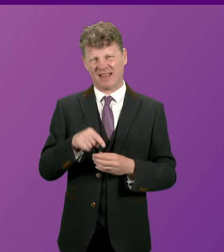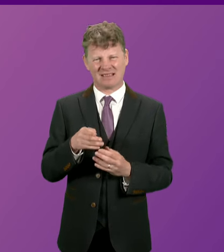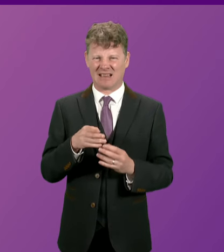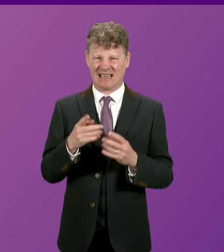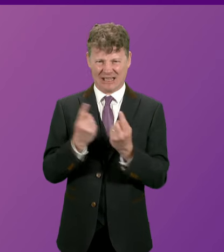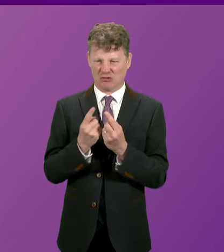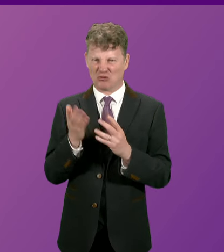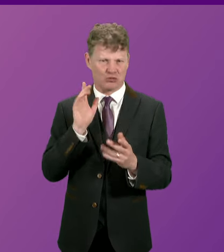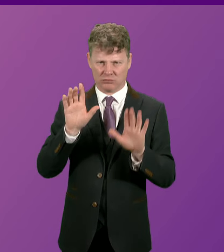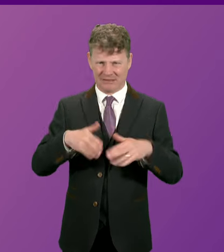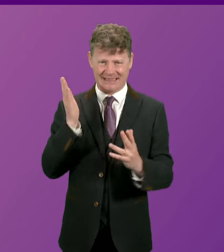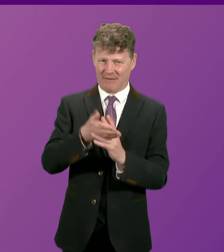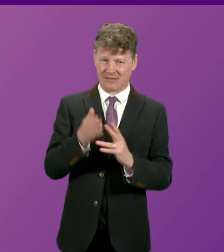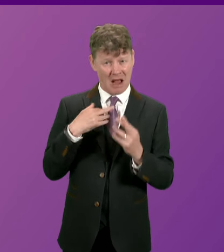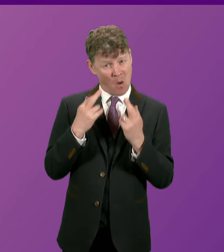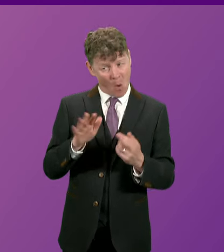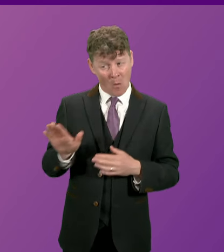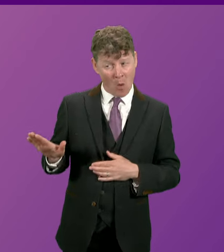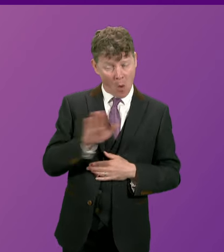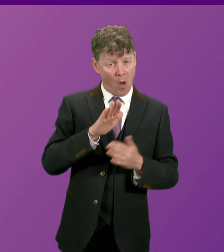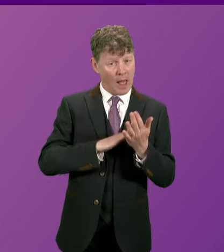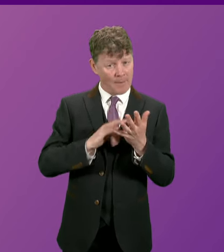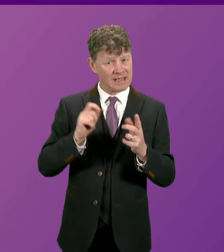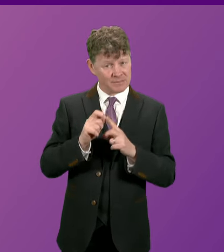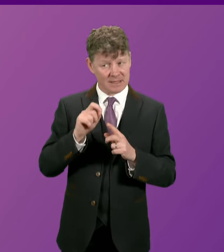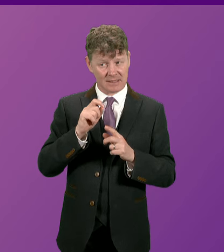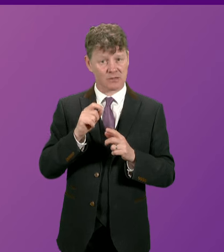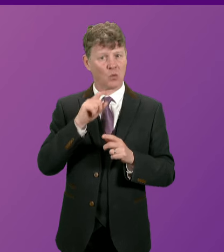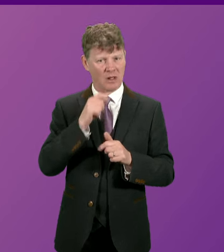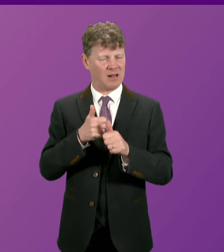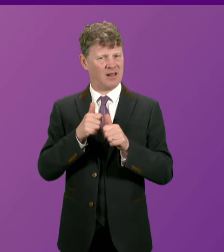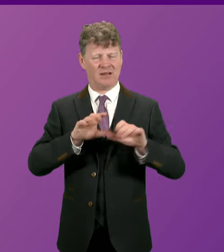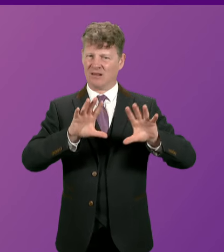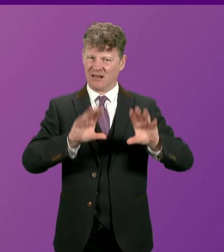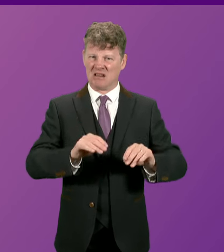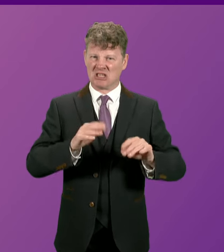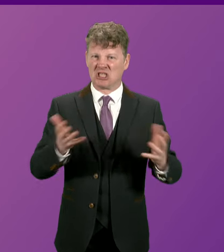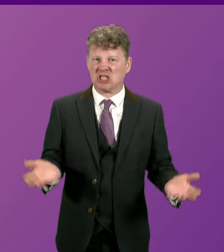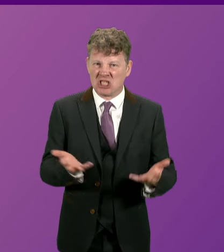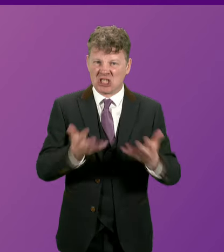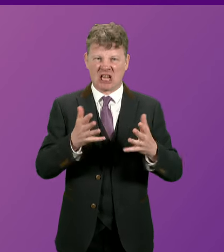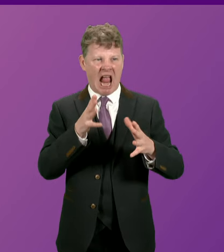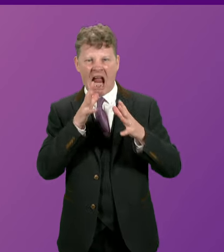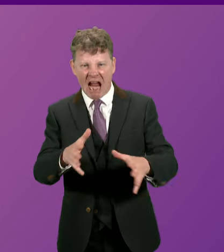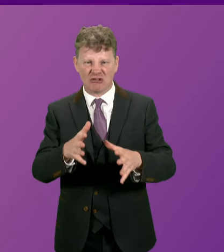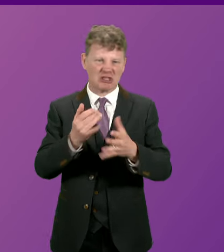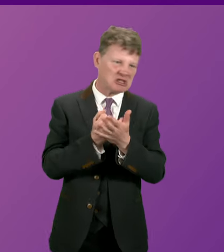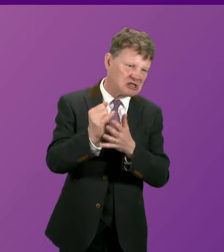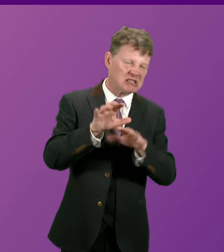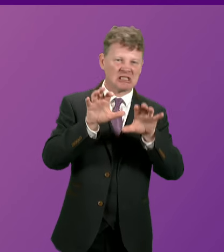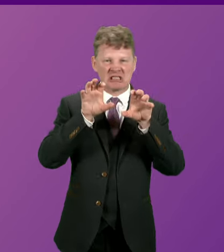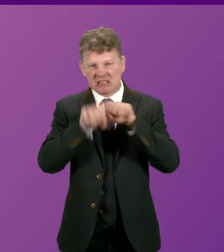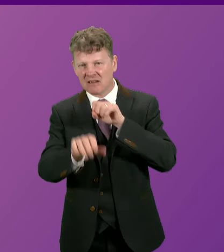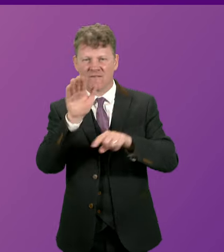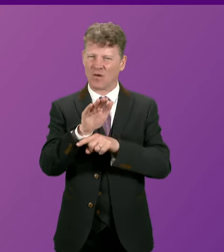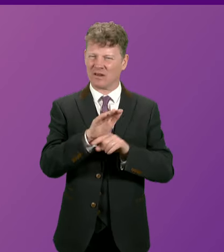single member of this chamber will play their part in assuring that we put out the flames as opposed to stoke the flames of racial religious